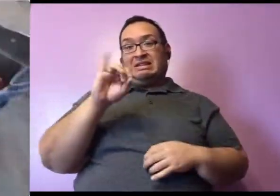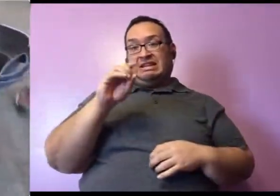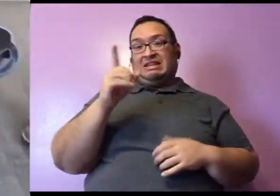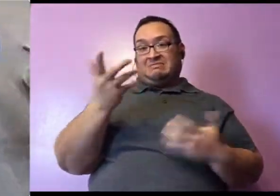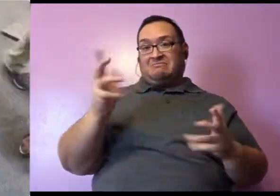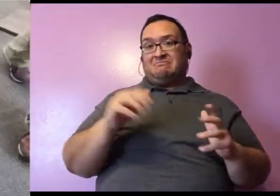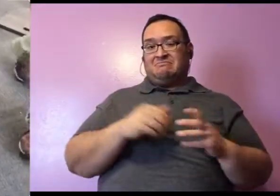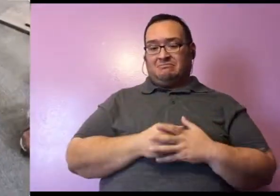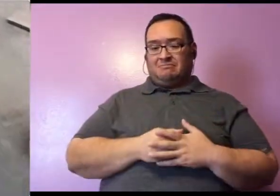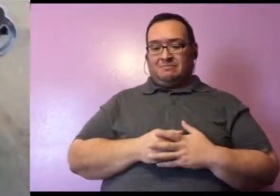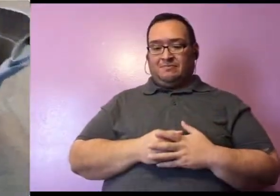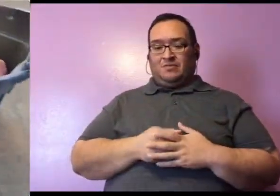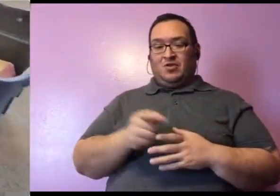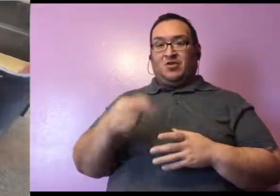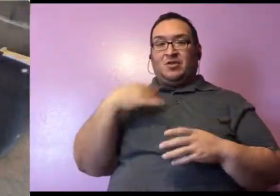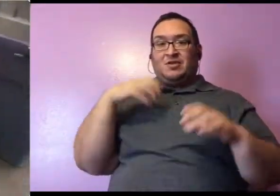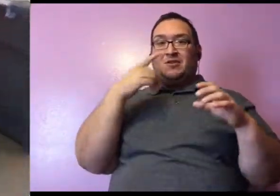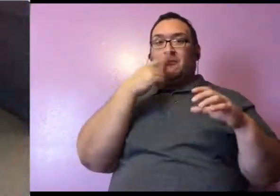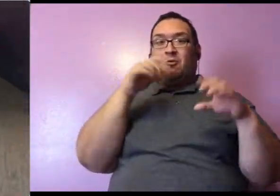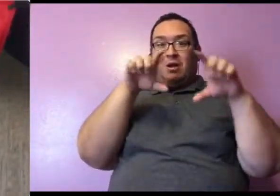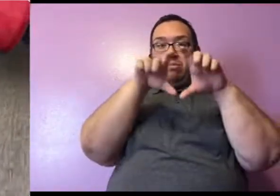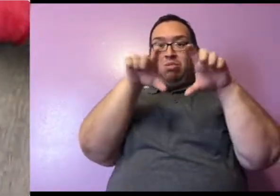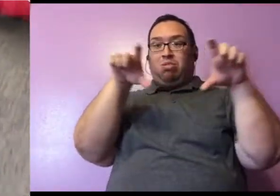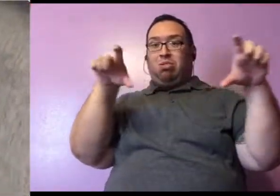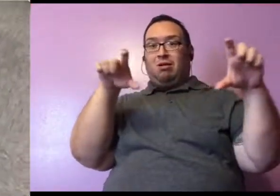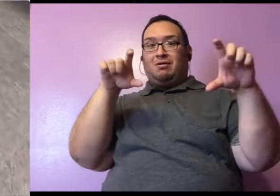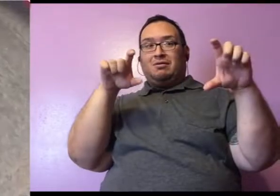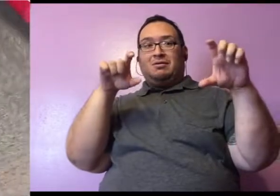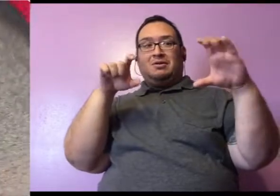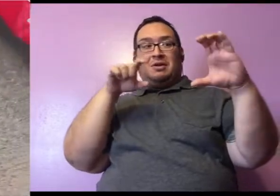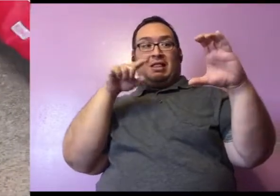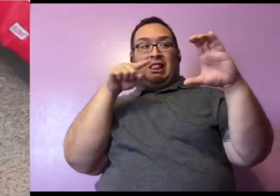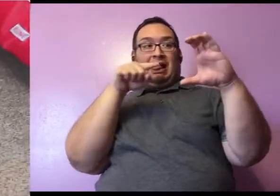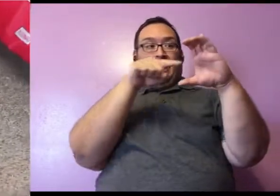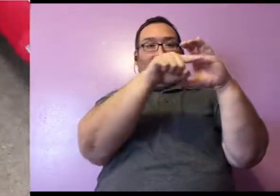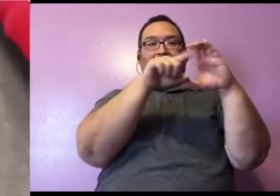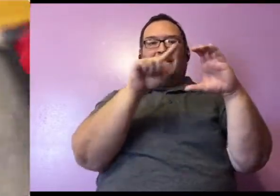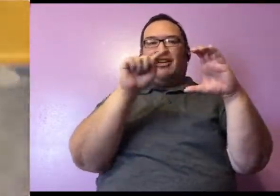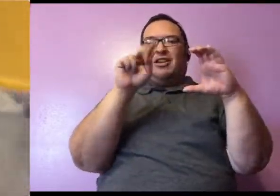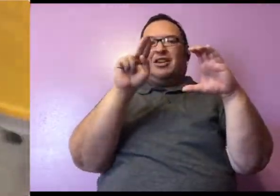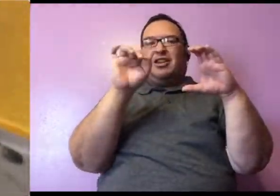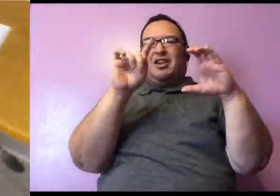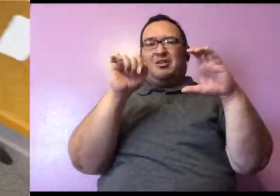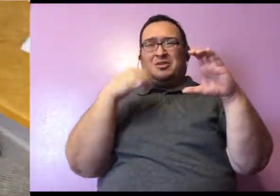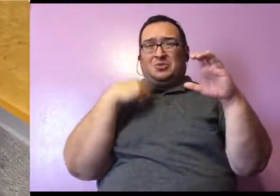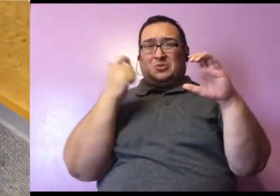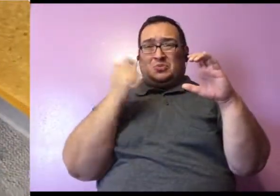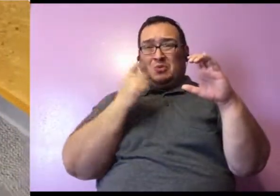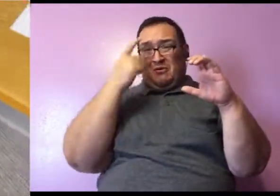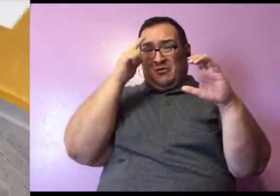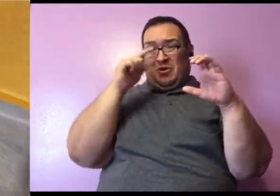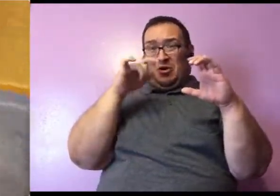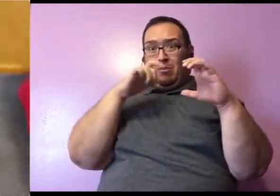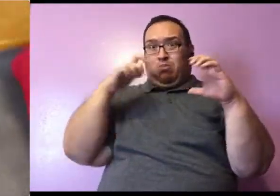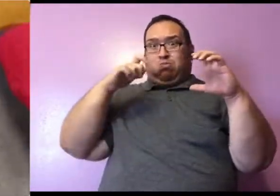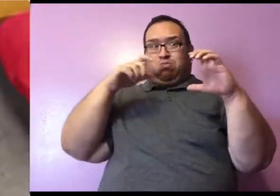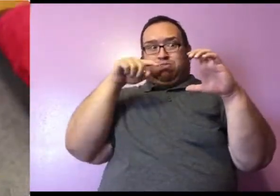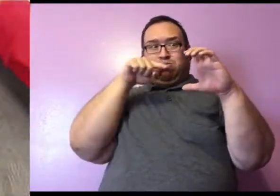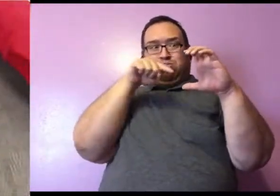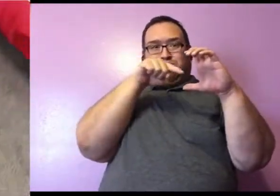Here's Lucille playing with a tunnel that is probably too small for her, but she doesn't know that. One of the things